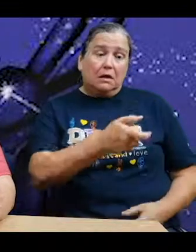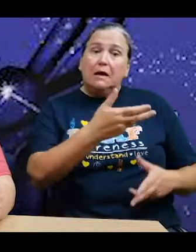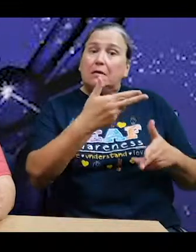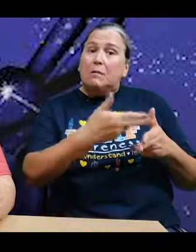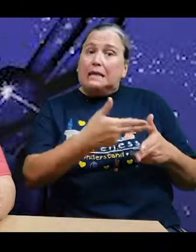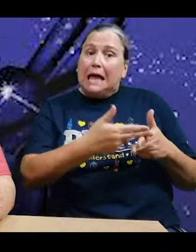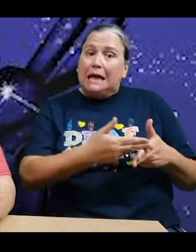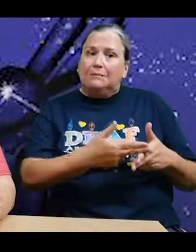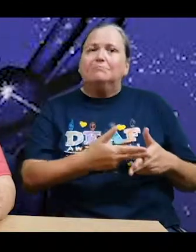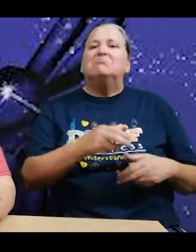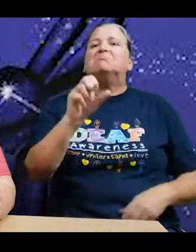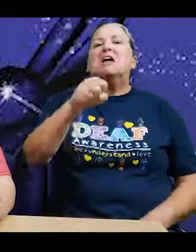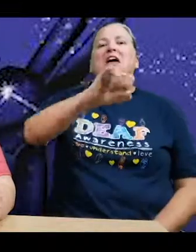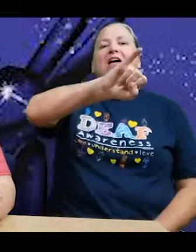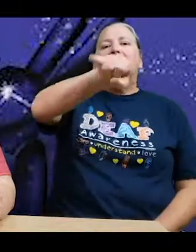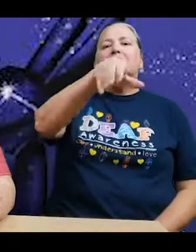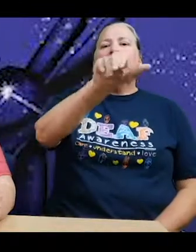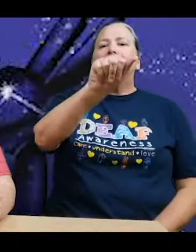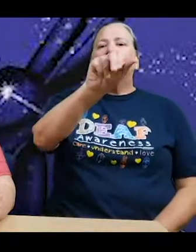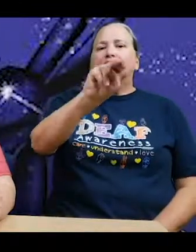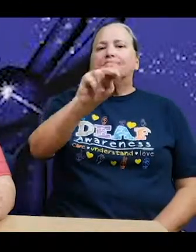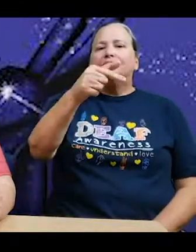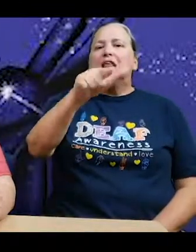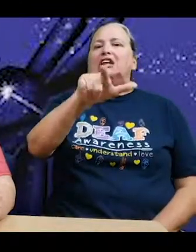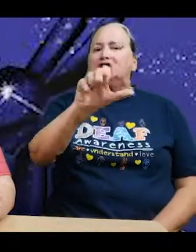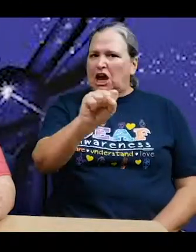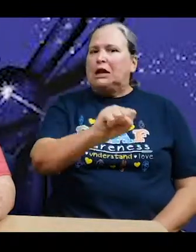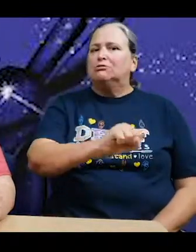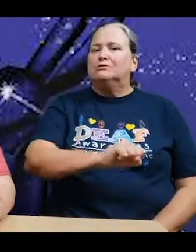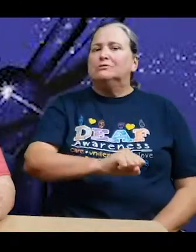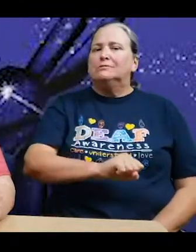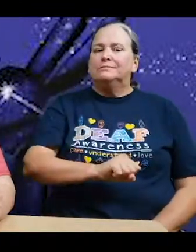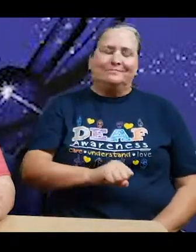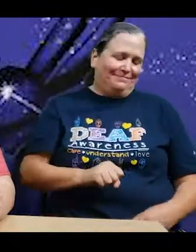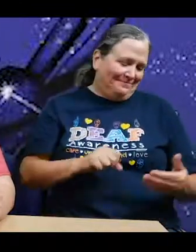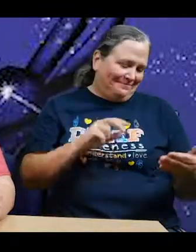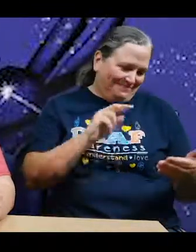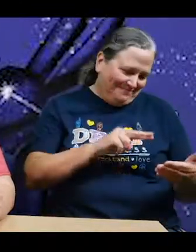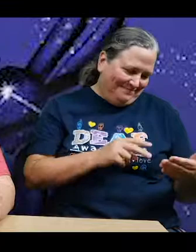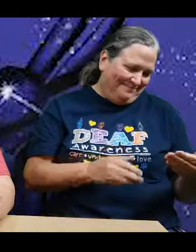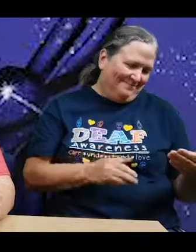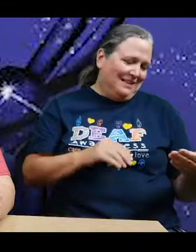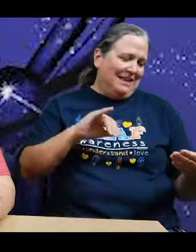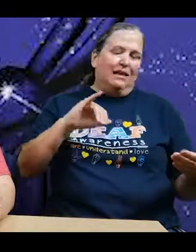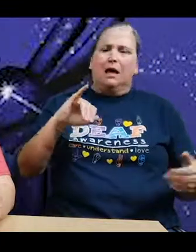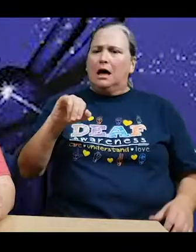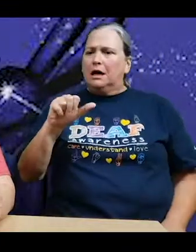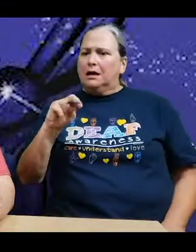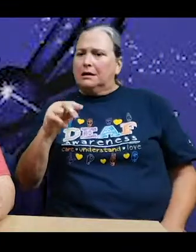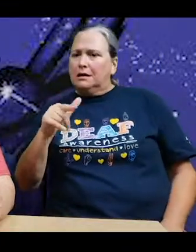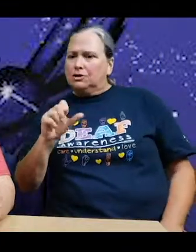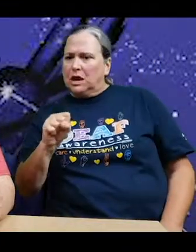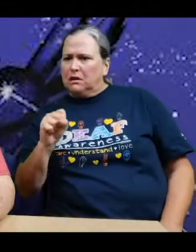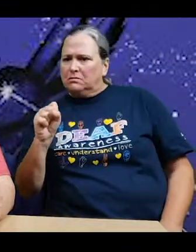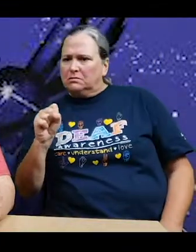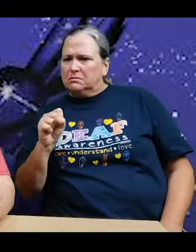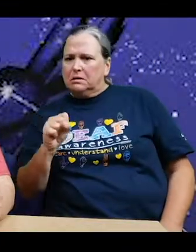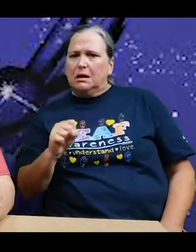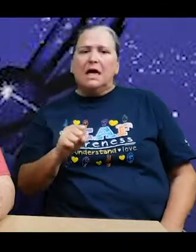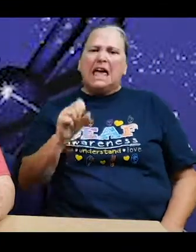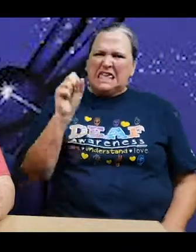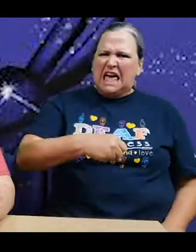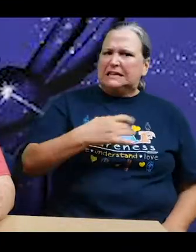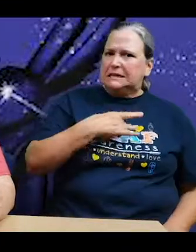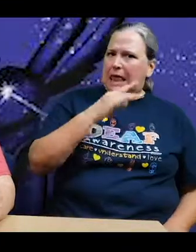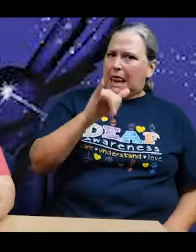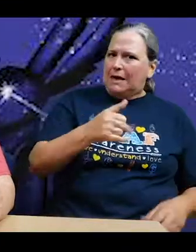Bryce asked. Jangles, said Sarah Ruth, without taking her eyes off Edward. Jangles, huh? That's a good name. I like